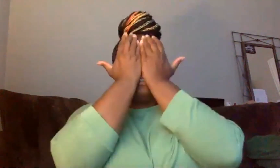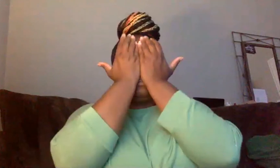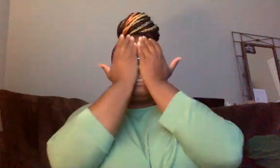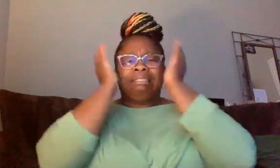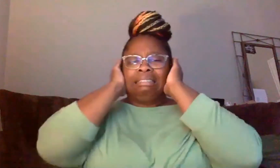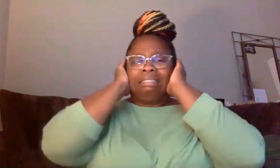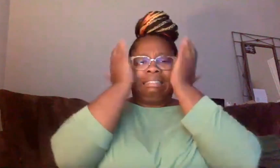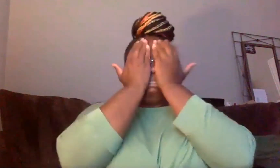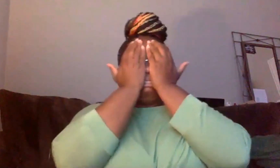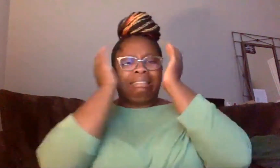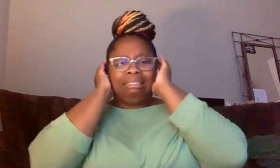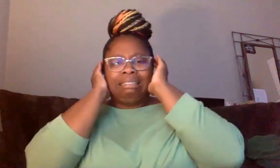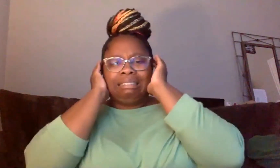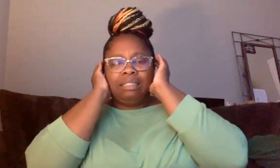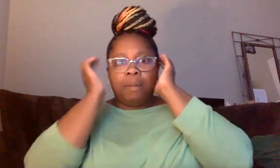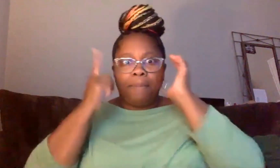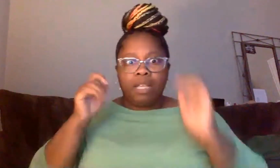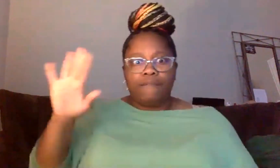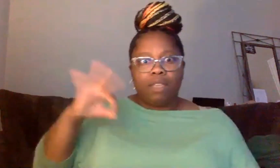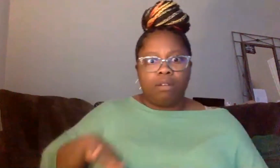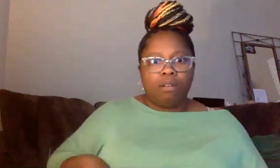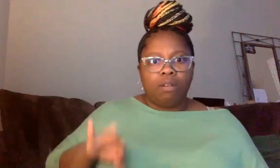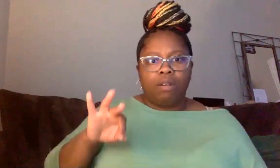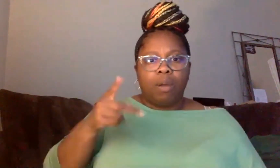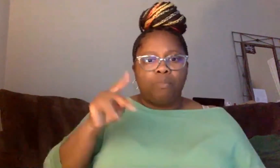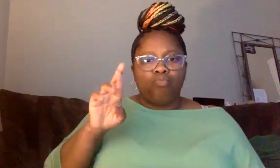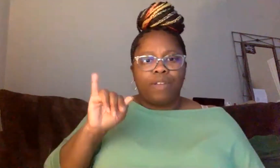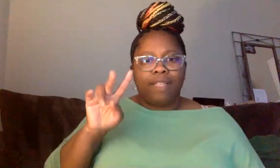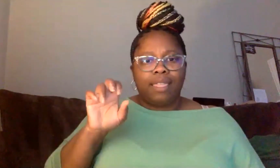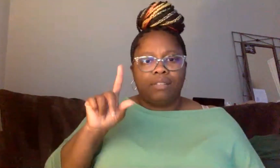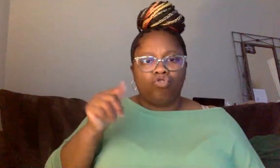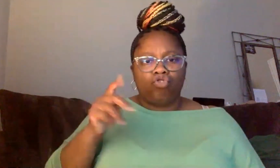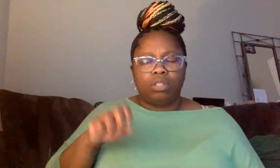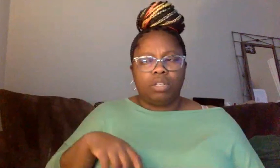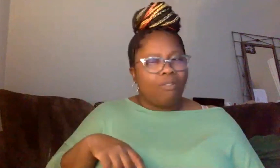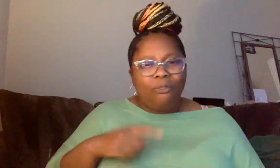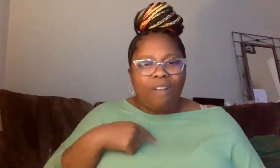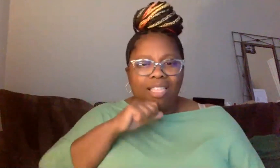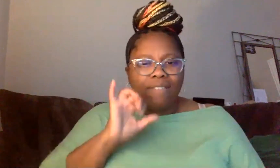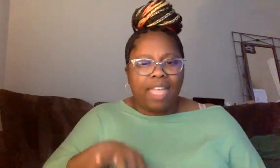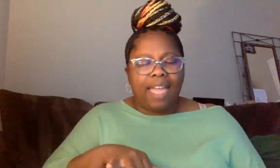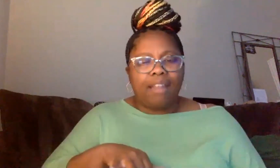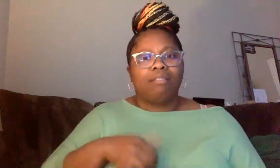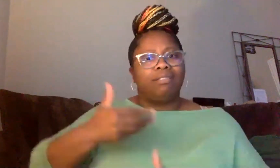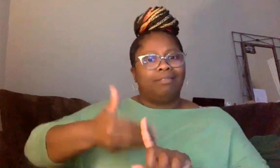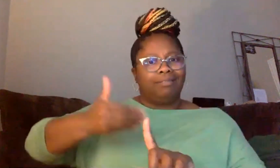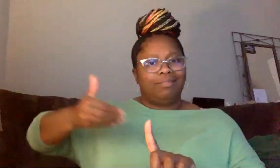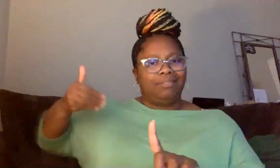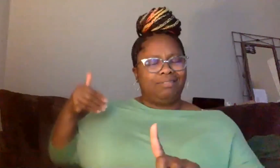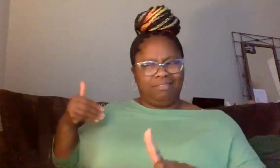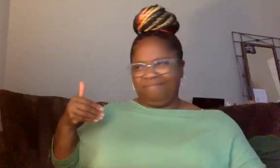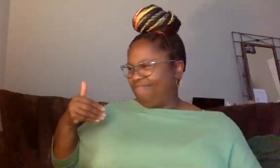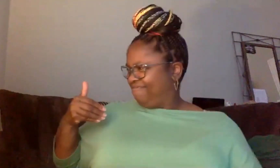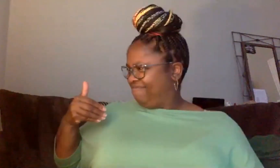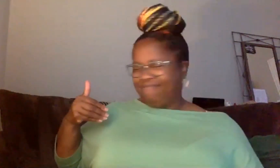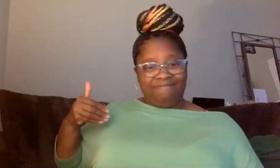but it's like there is no privilege no more. That's what this is what I love right now. So to the generations before from from myself, like if it is the last